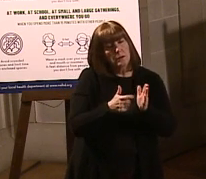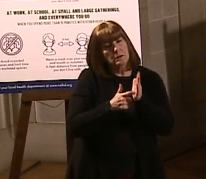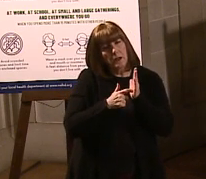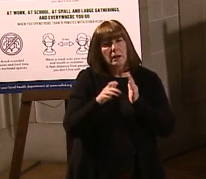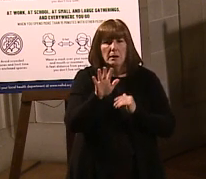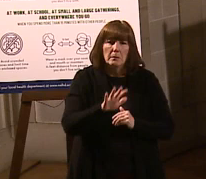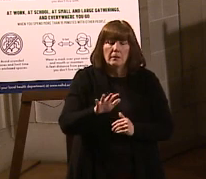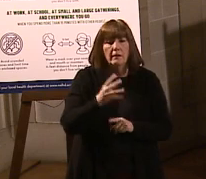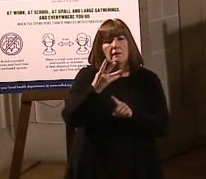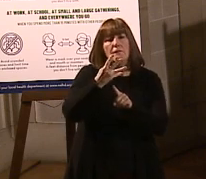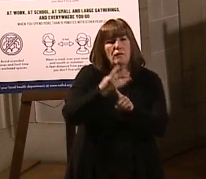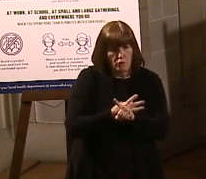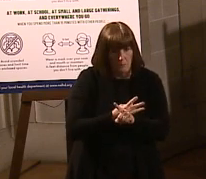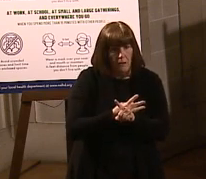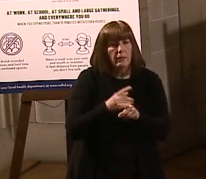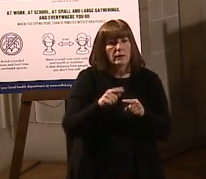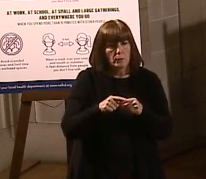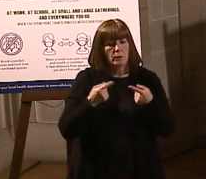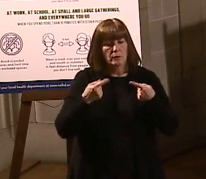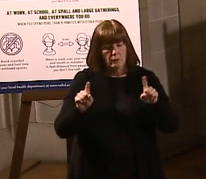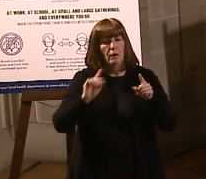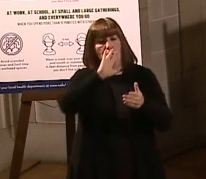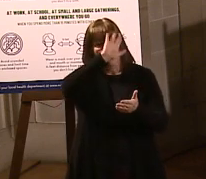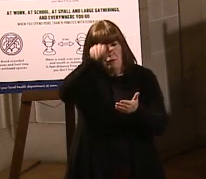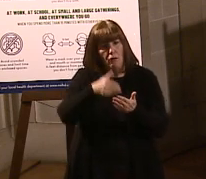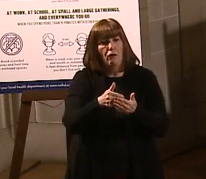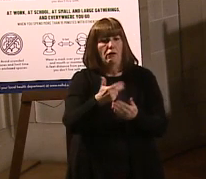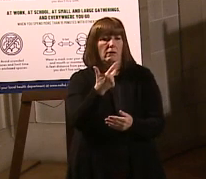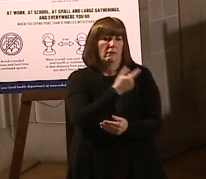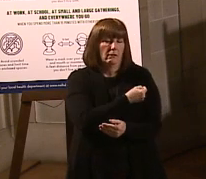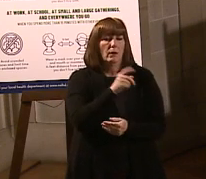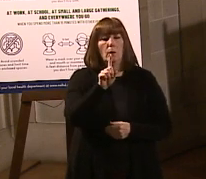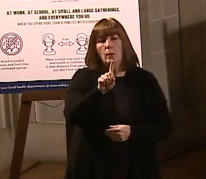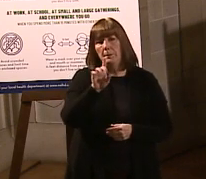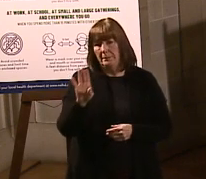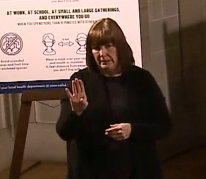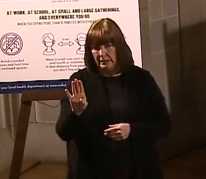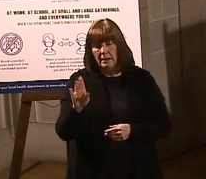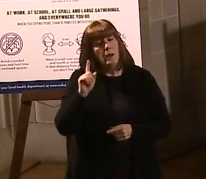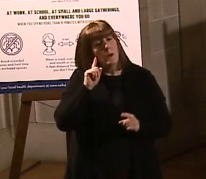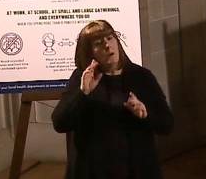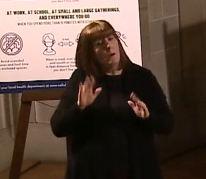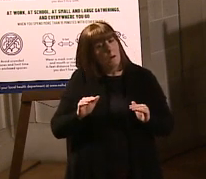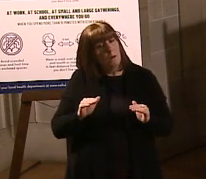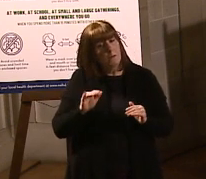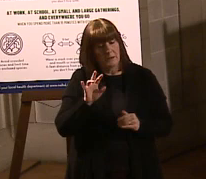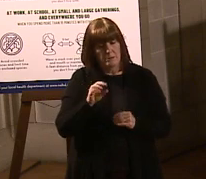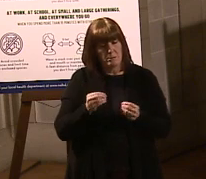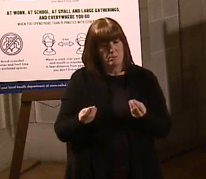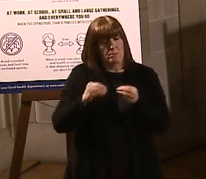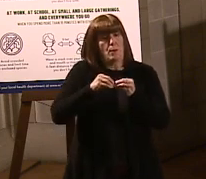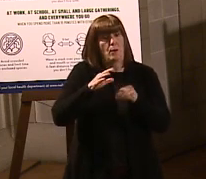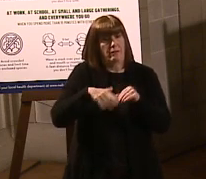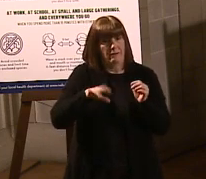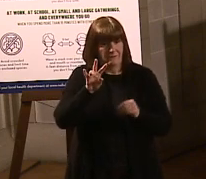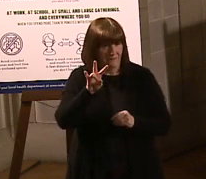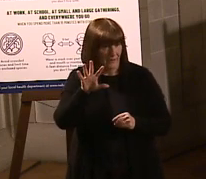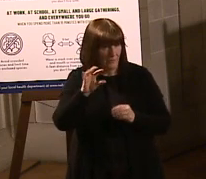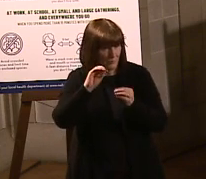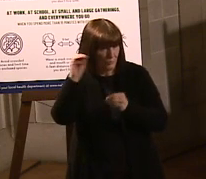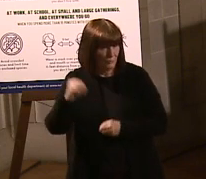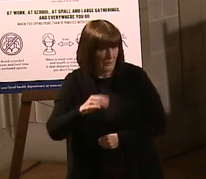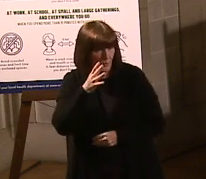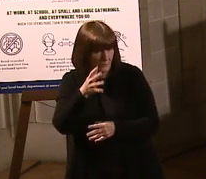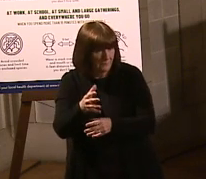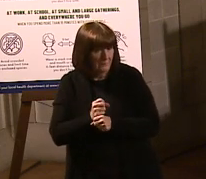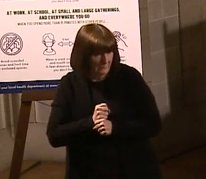approximately four months to get through phase 1B. Of course, we hope that greater than 75% will receive the vaccine, but this is